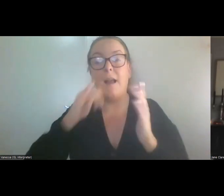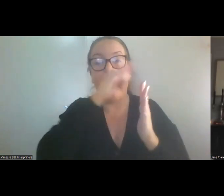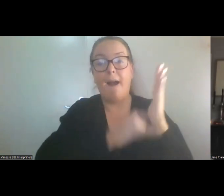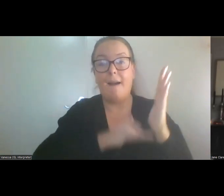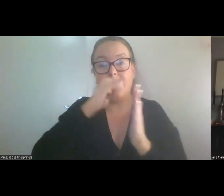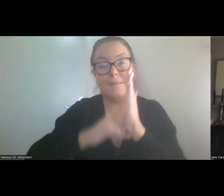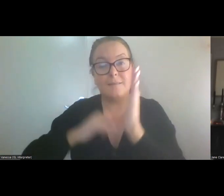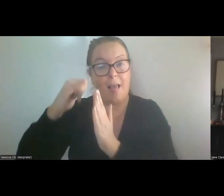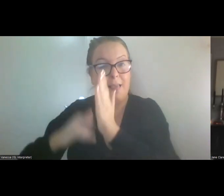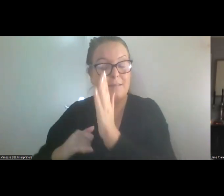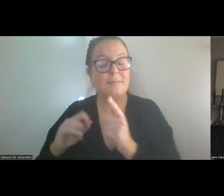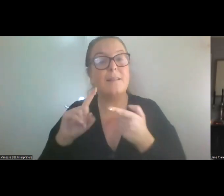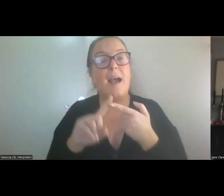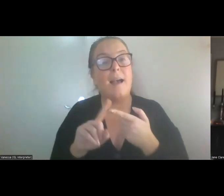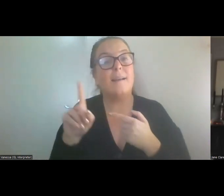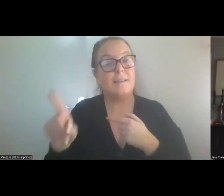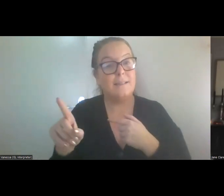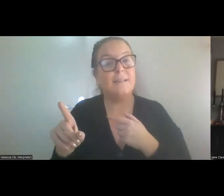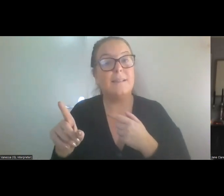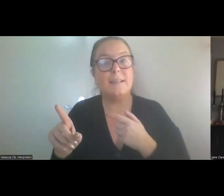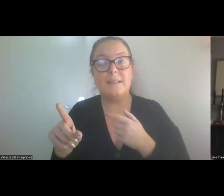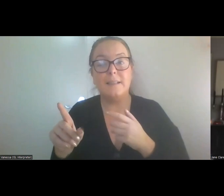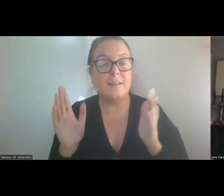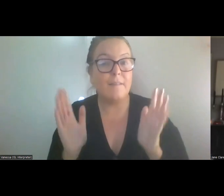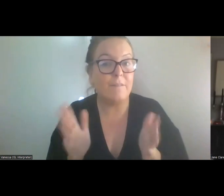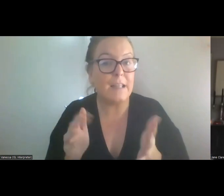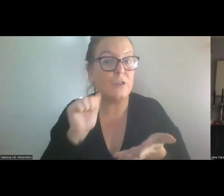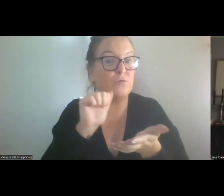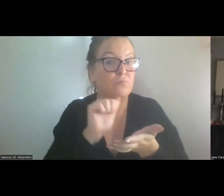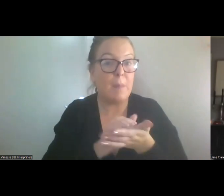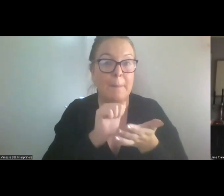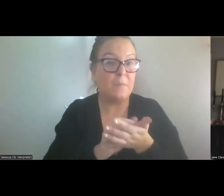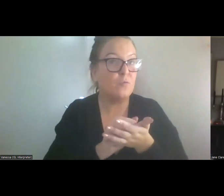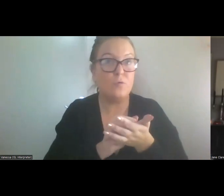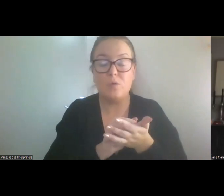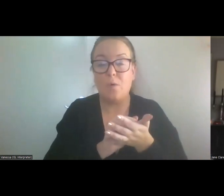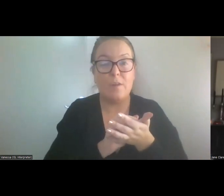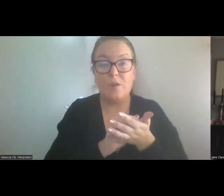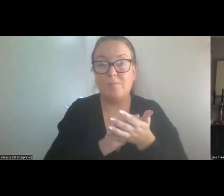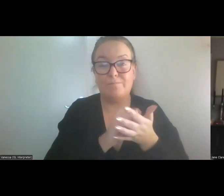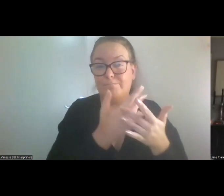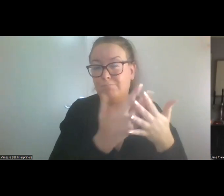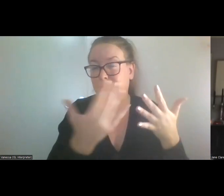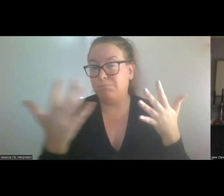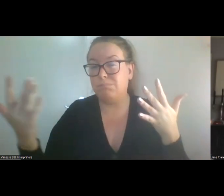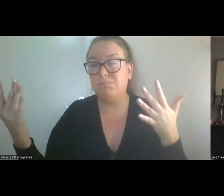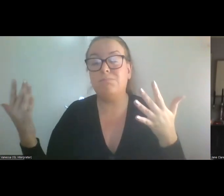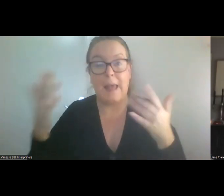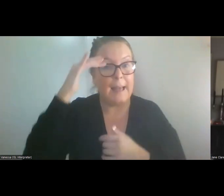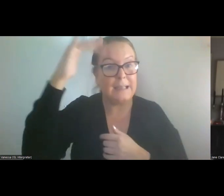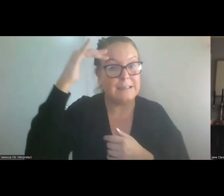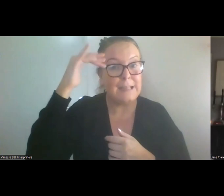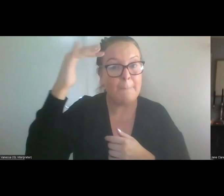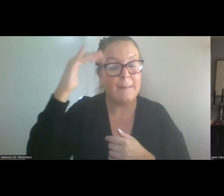-publication. He has delivered papers at over a dozen international academic symposia. And